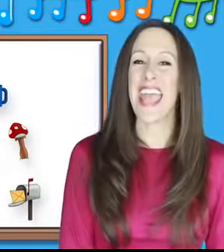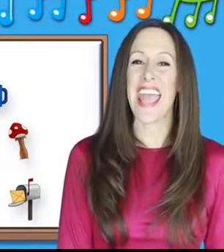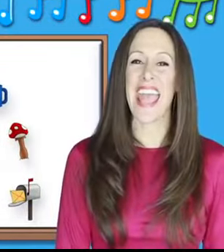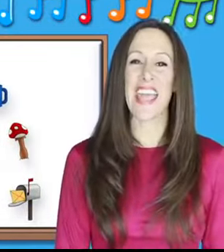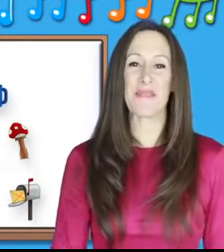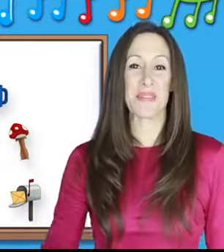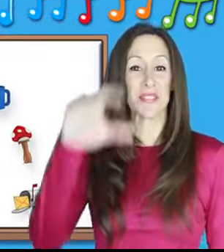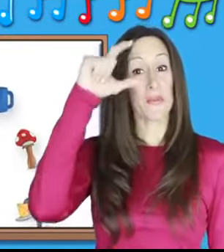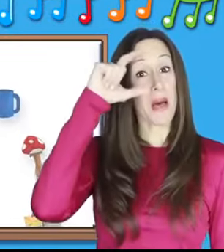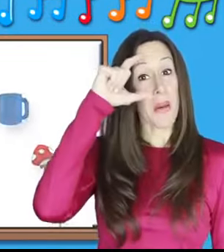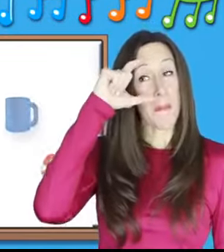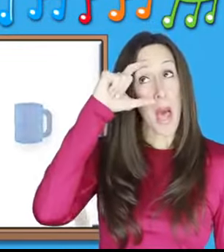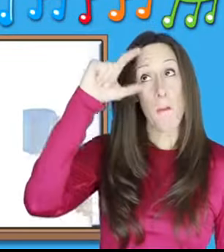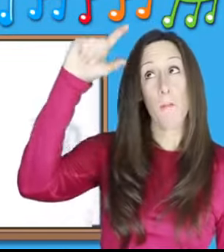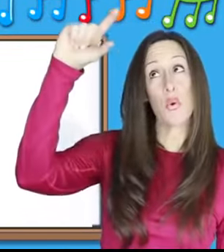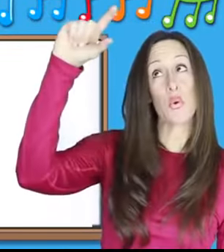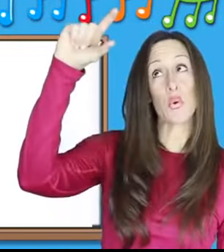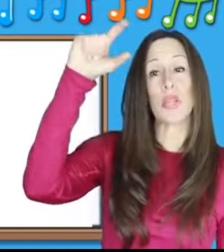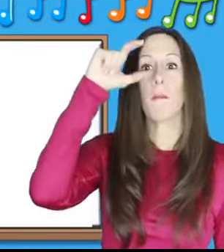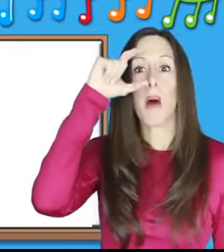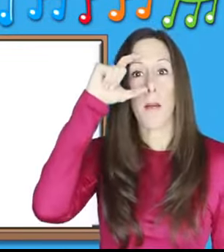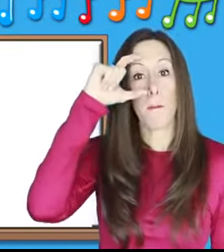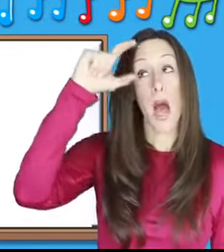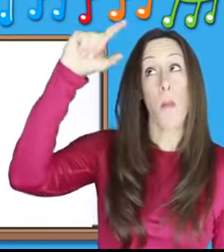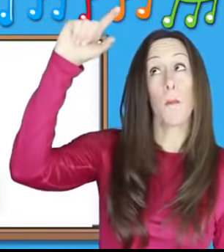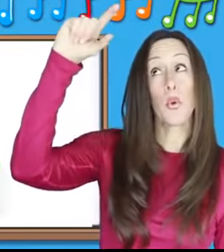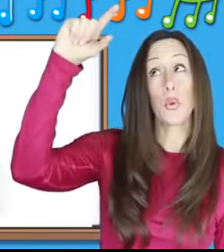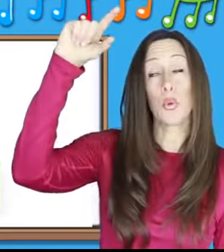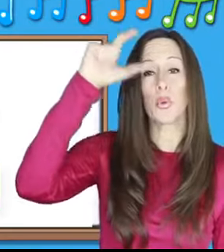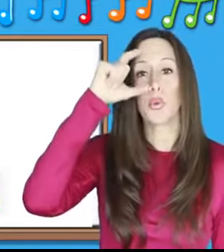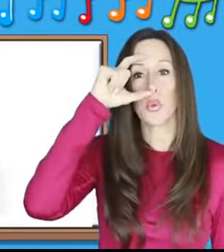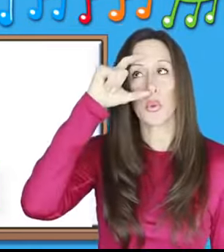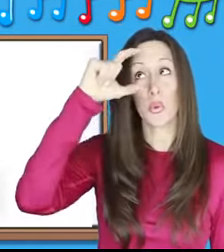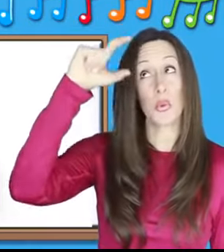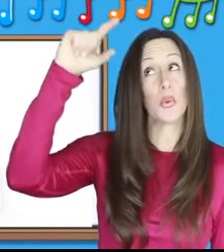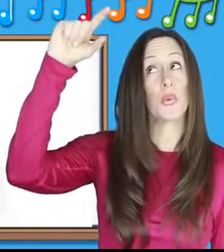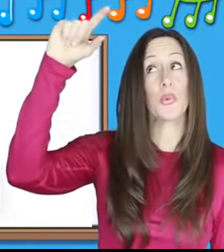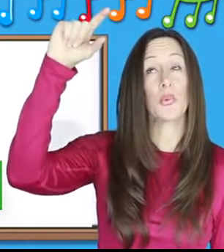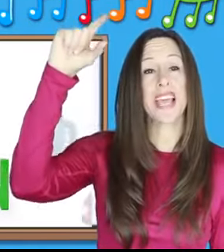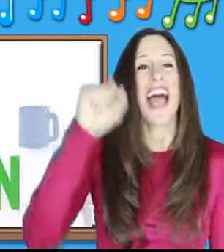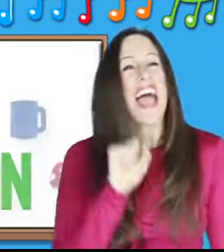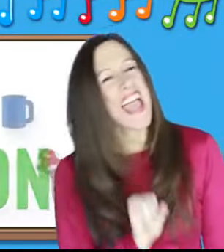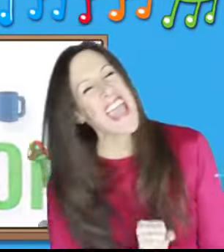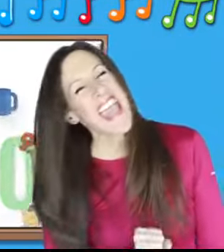is for m-m-m-oon M-m-m-moon M